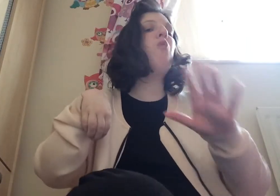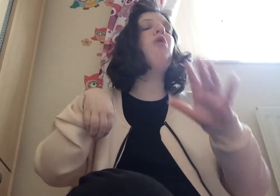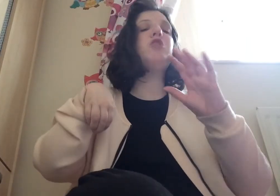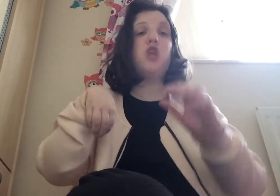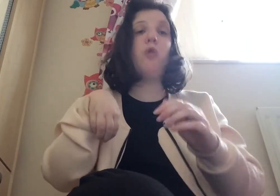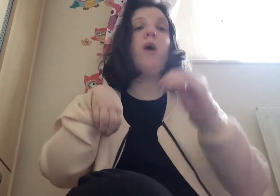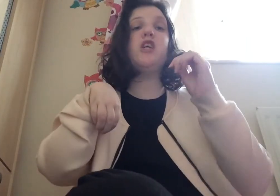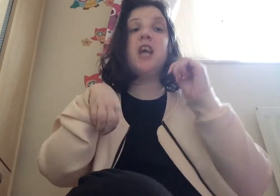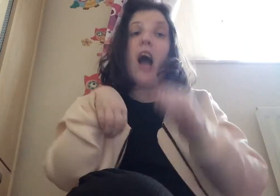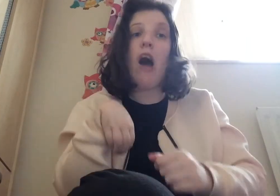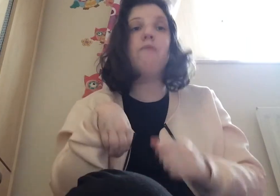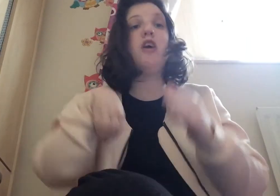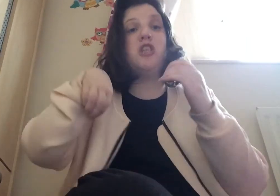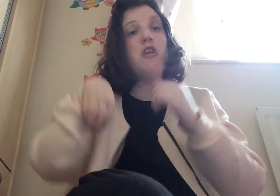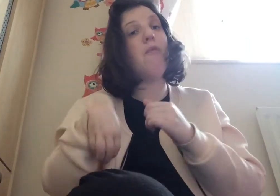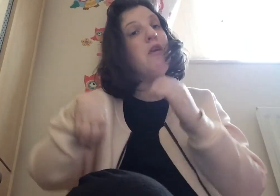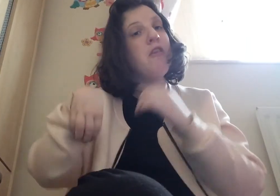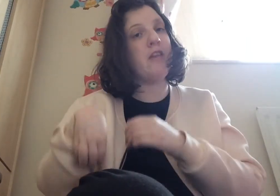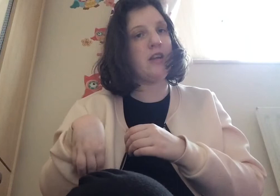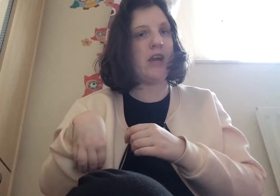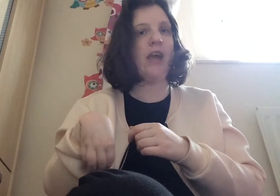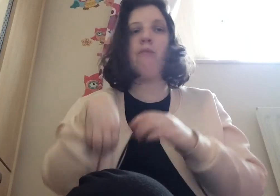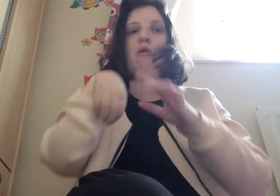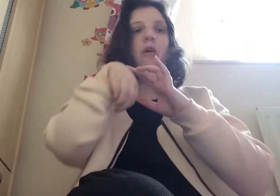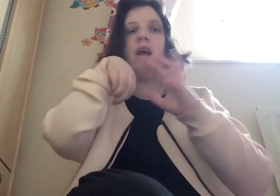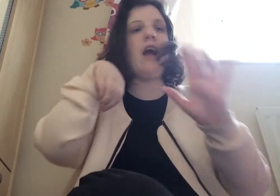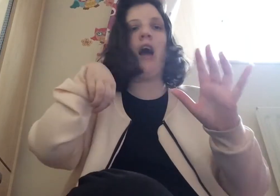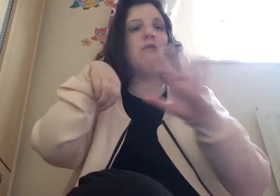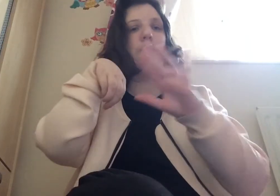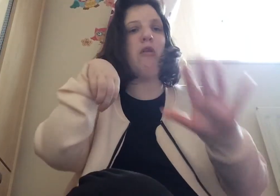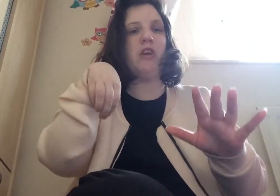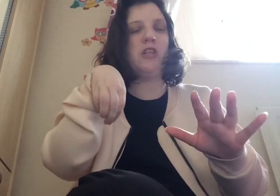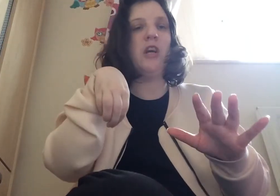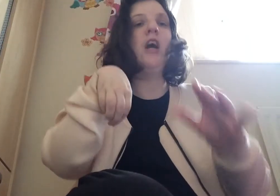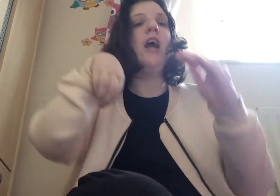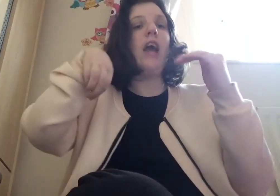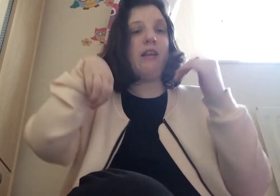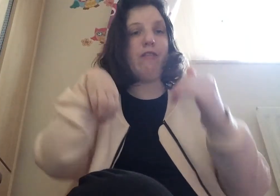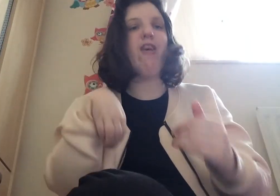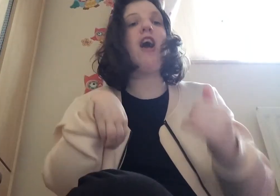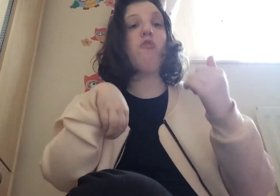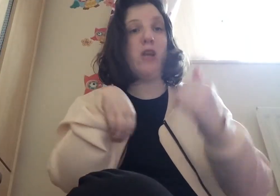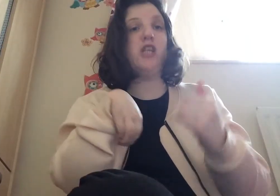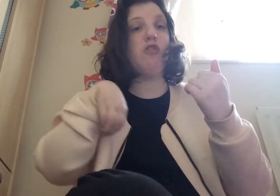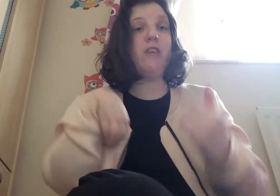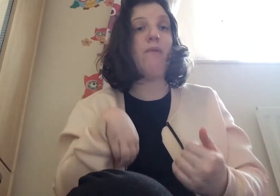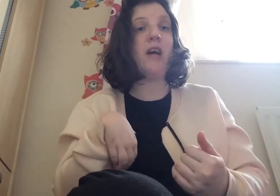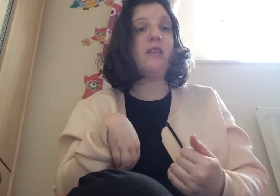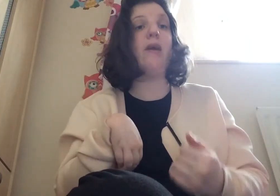one or two where she can't because she's not been on it that day but i'm not bothered it's the fact when she does get back to me